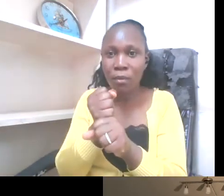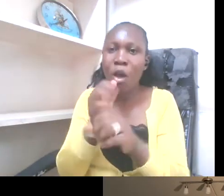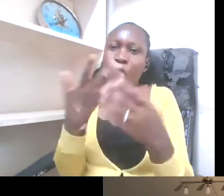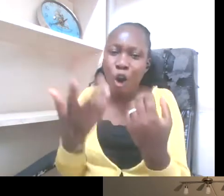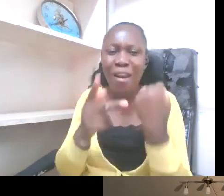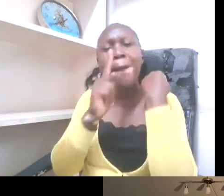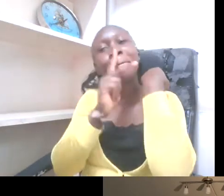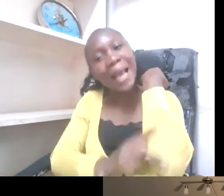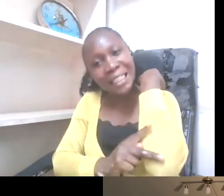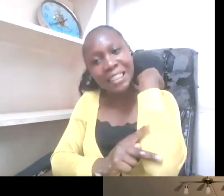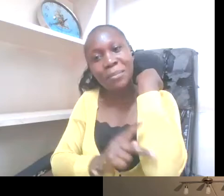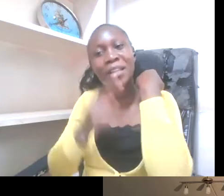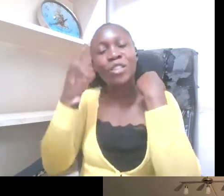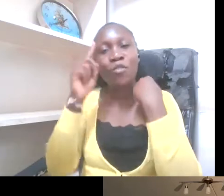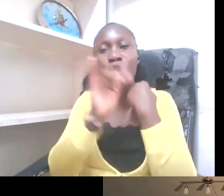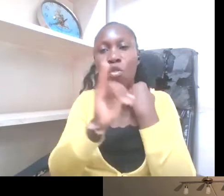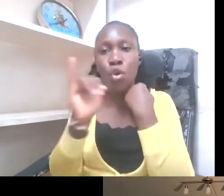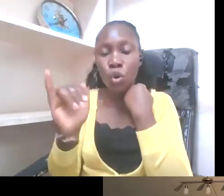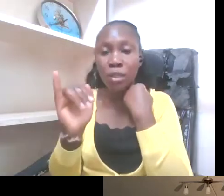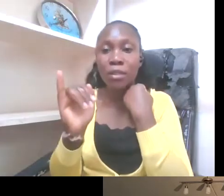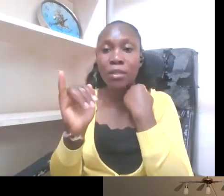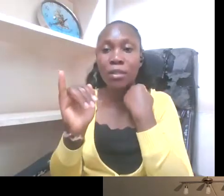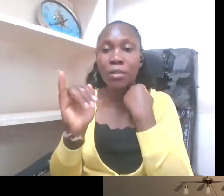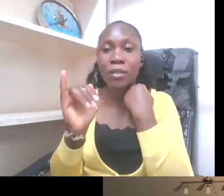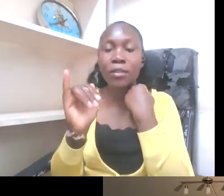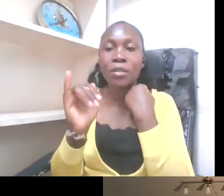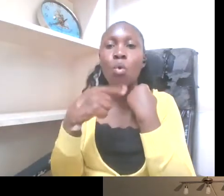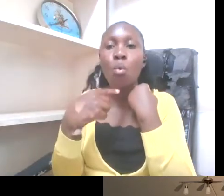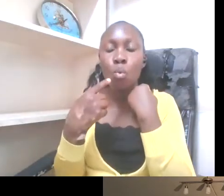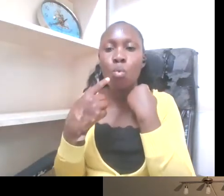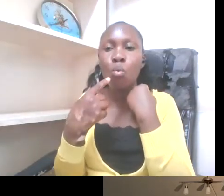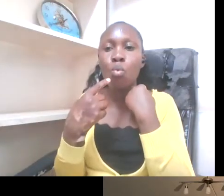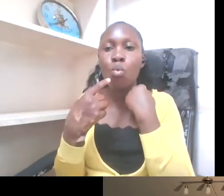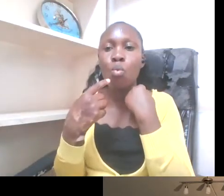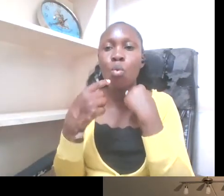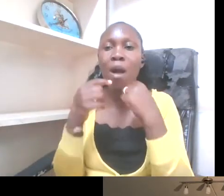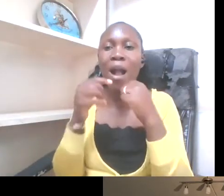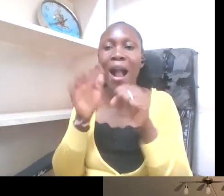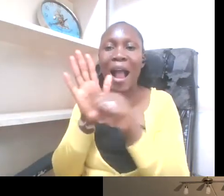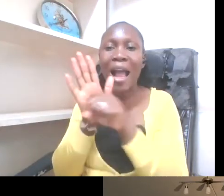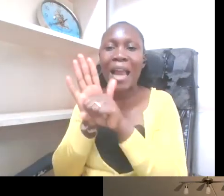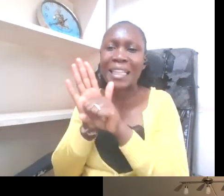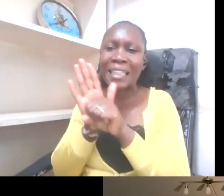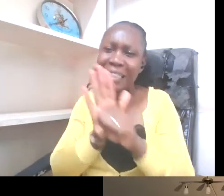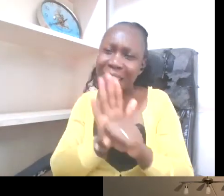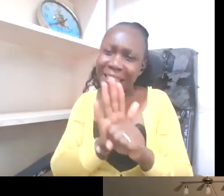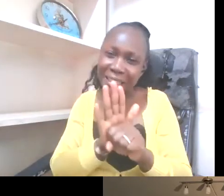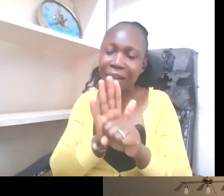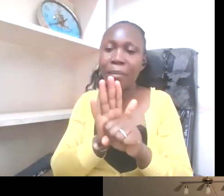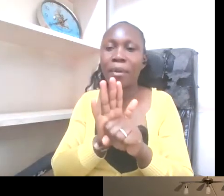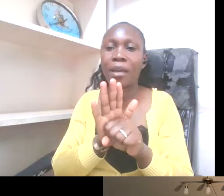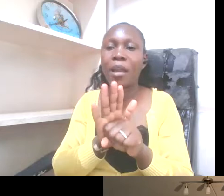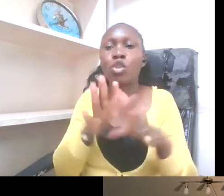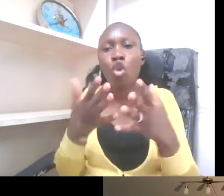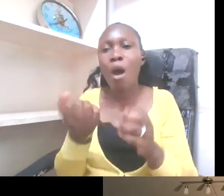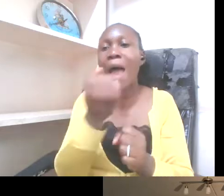are discriminatory or oppressive or abusive to people who are differently abled.